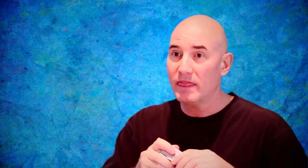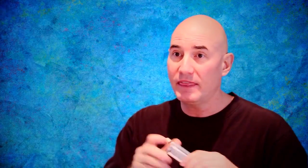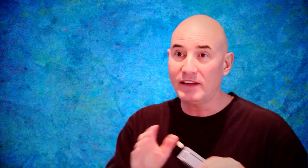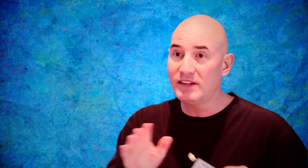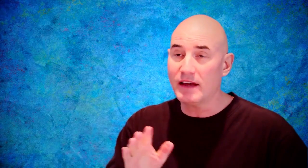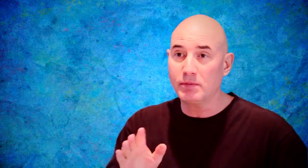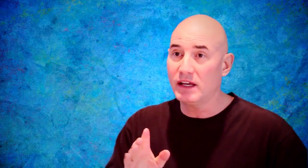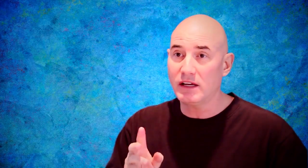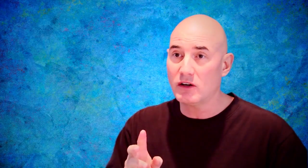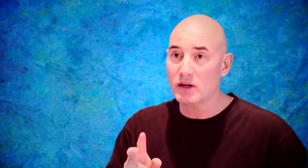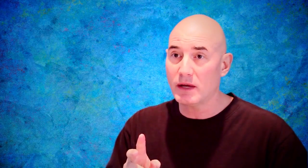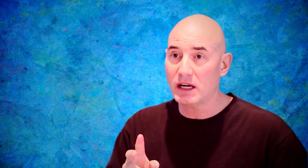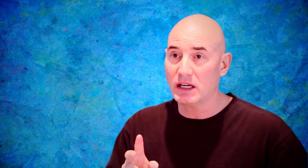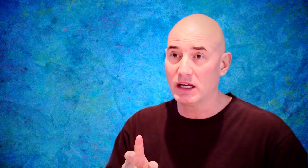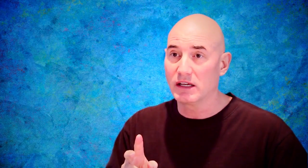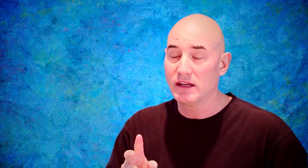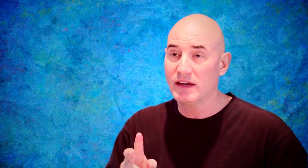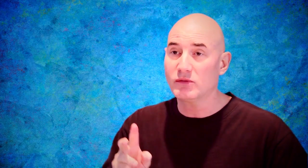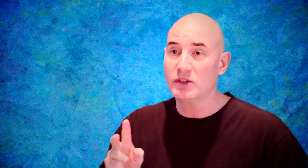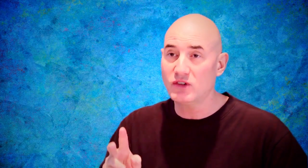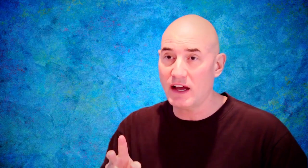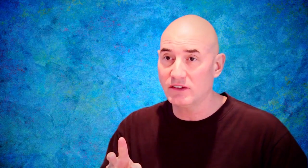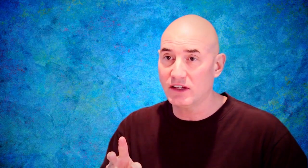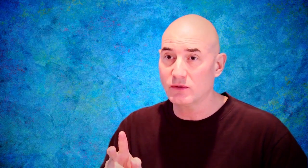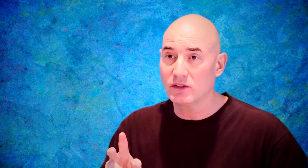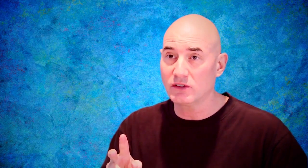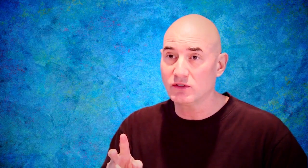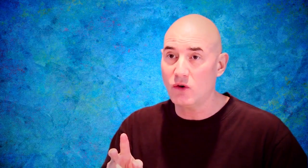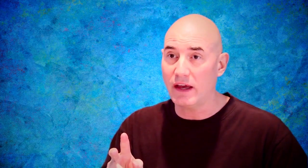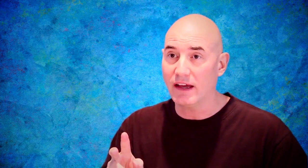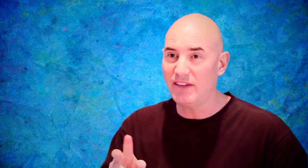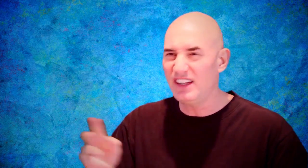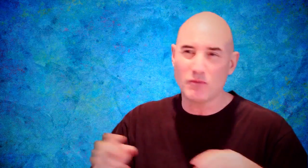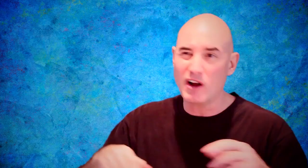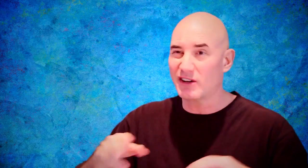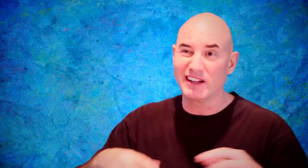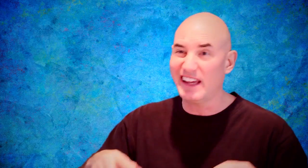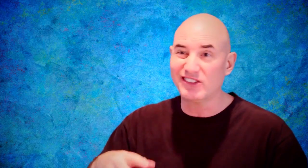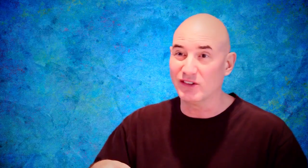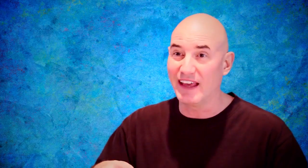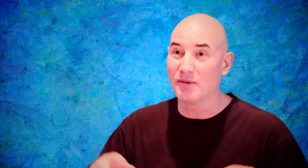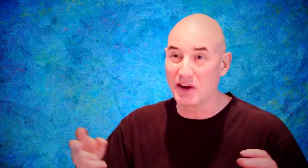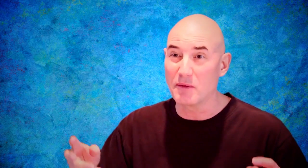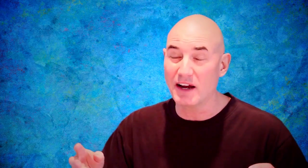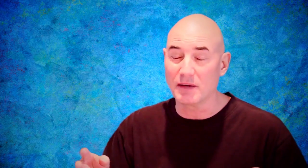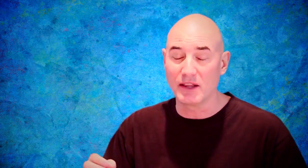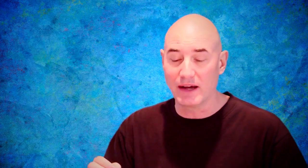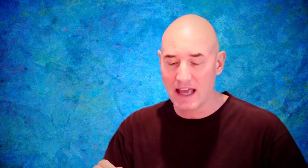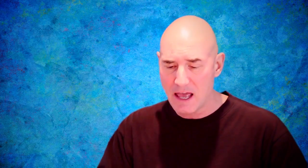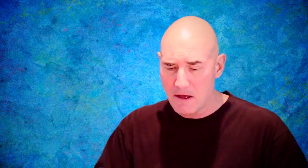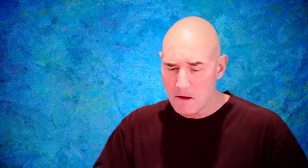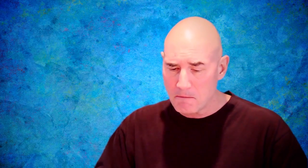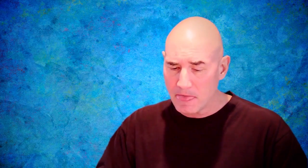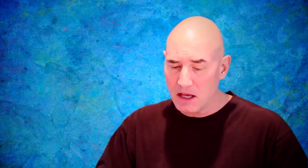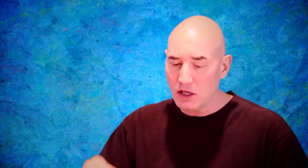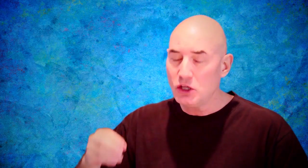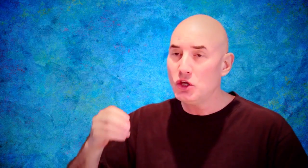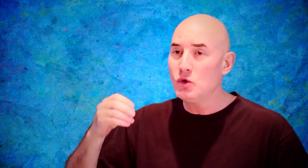That's not playing a harmonica. That's what a child does with a little toy. I've seen them walking around lakes doing that with a harmonica, by the way. You